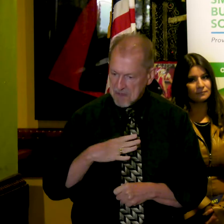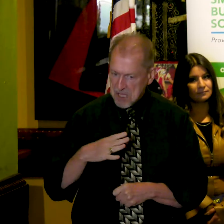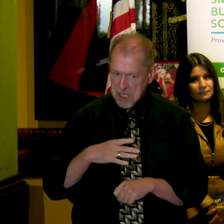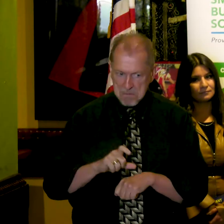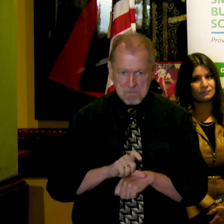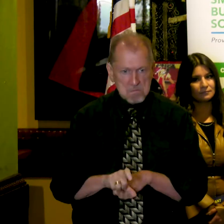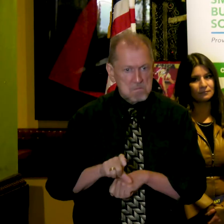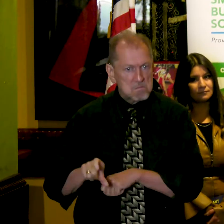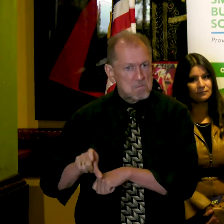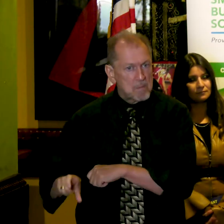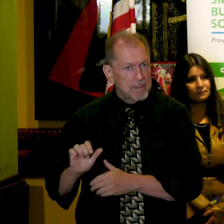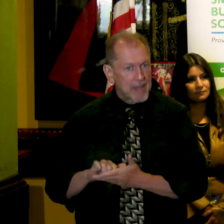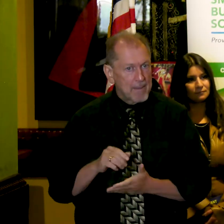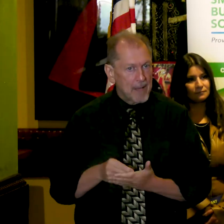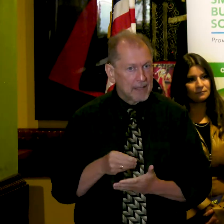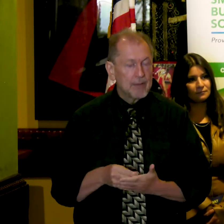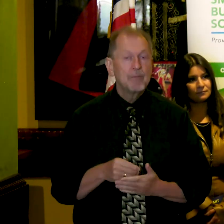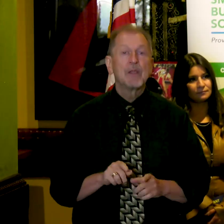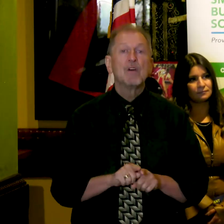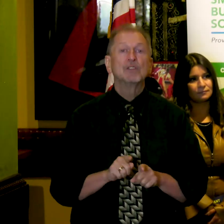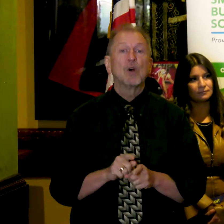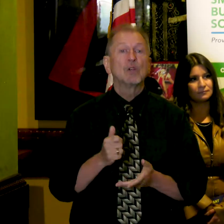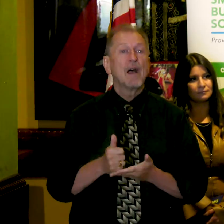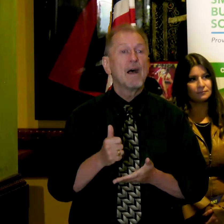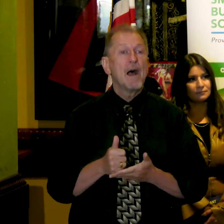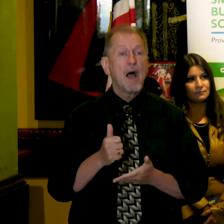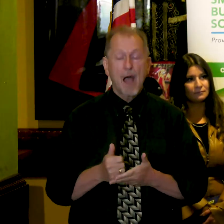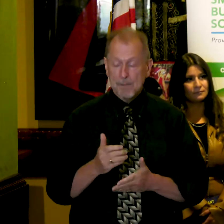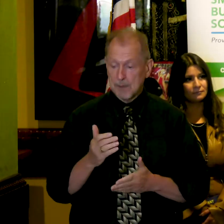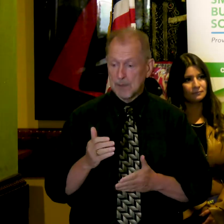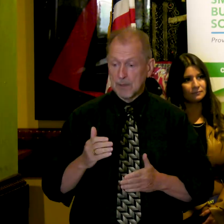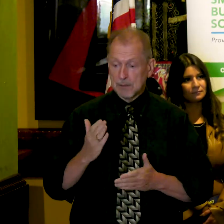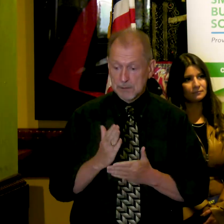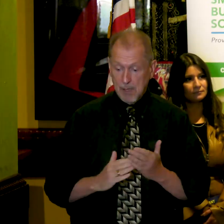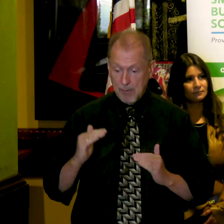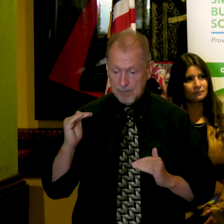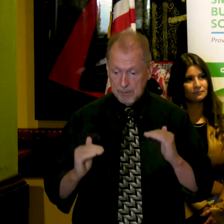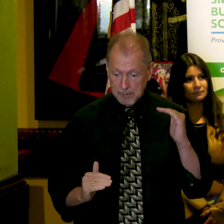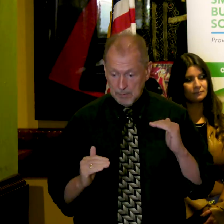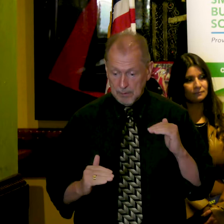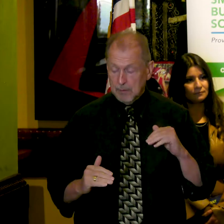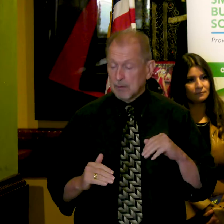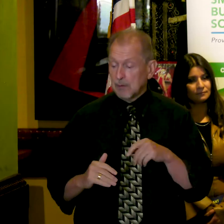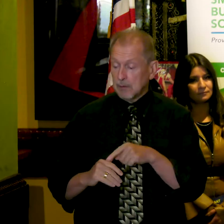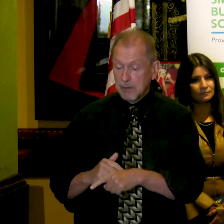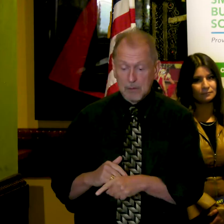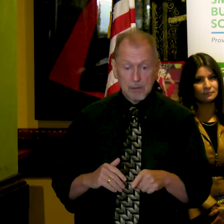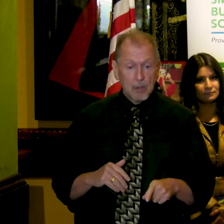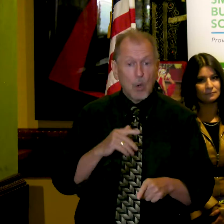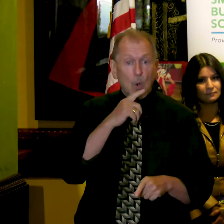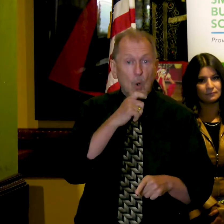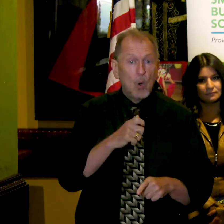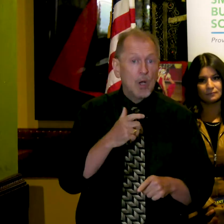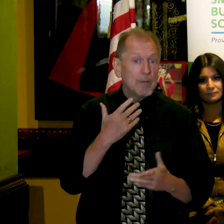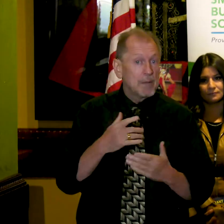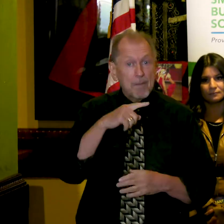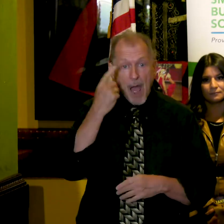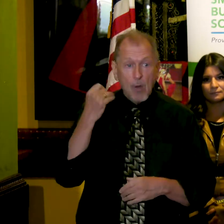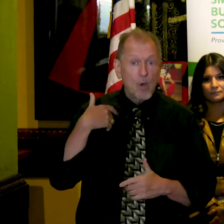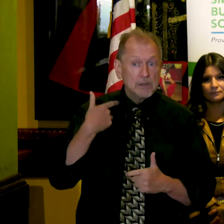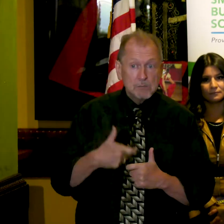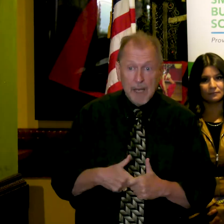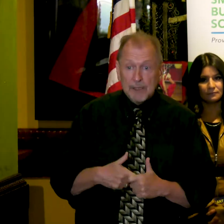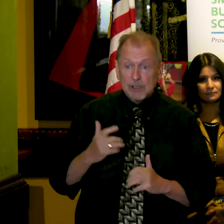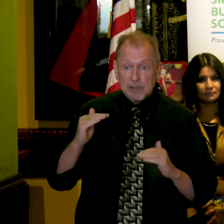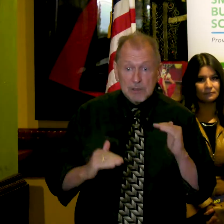Grants will help to close racial wealth and opportunity gaps by infusing small businesses with the necessary capital to